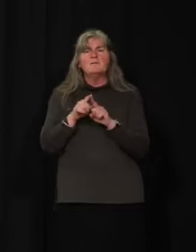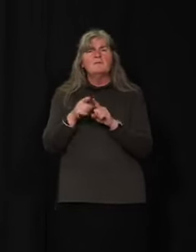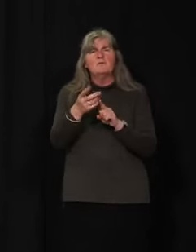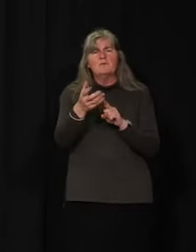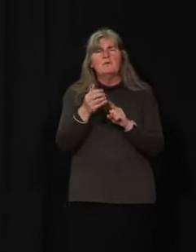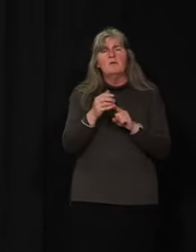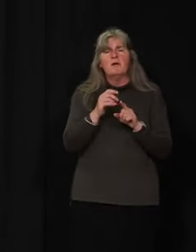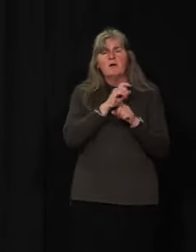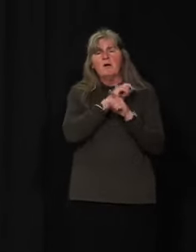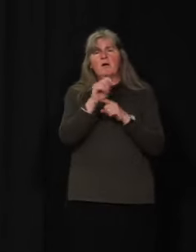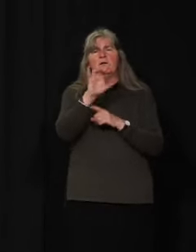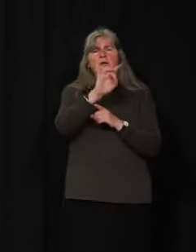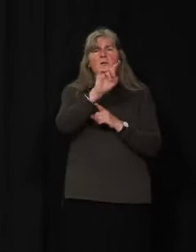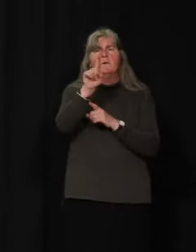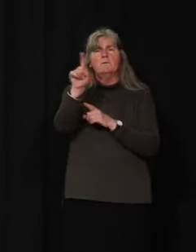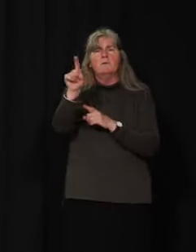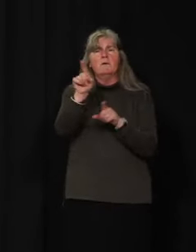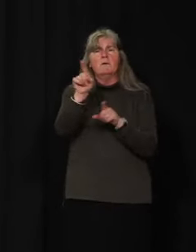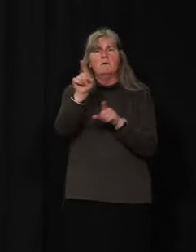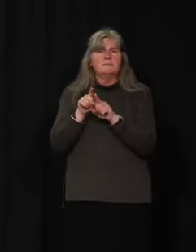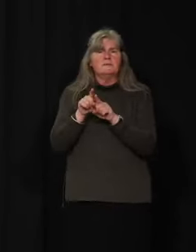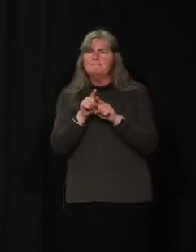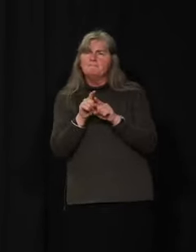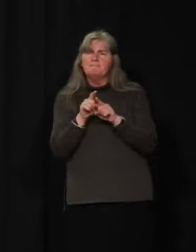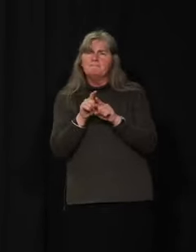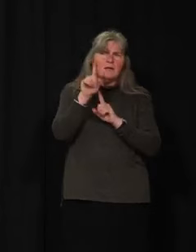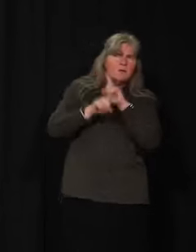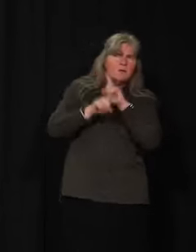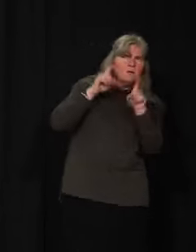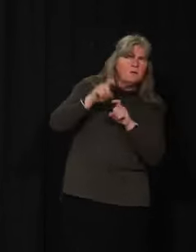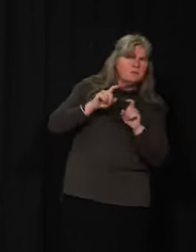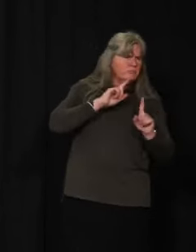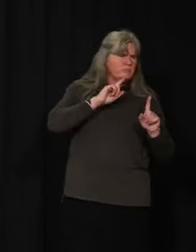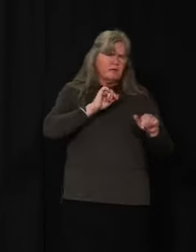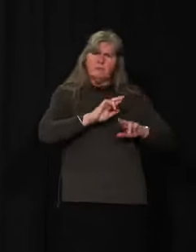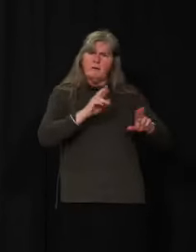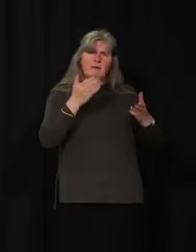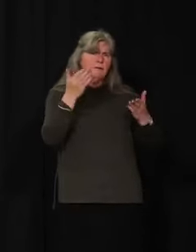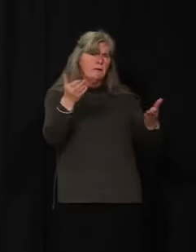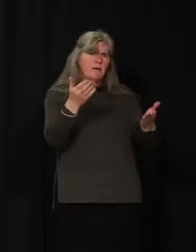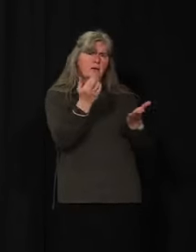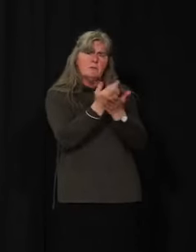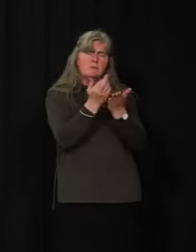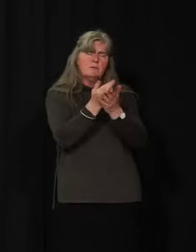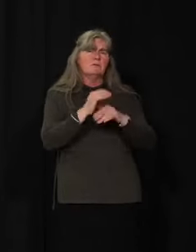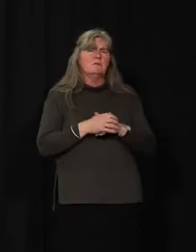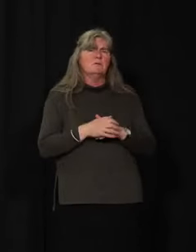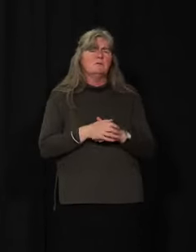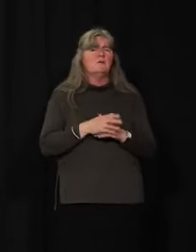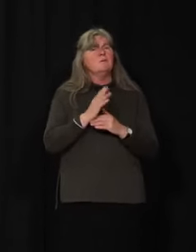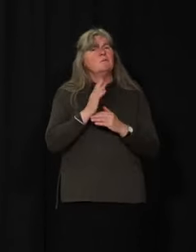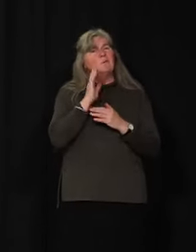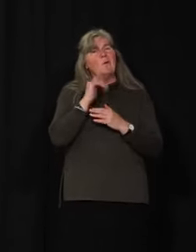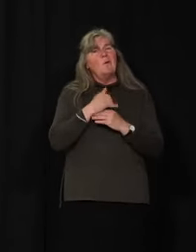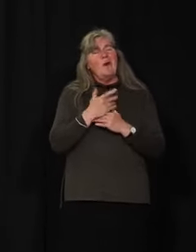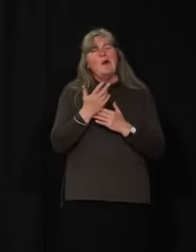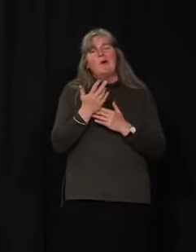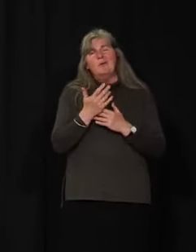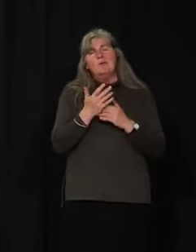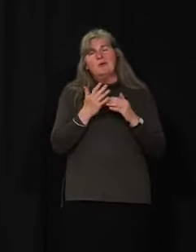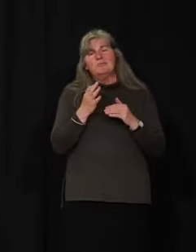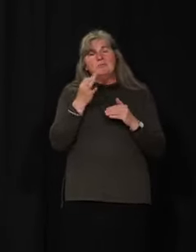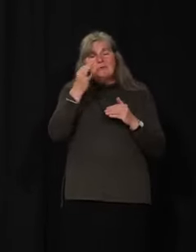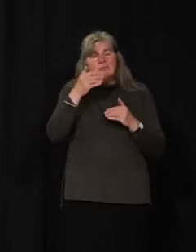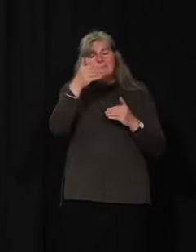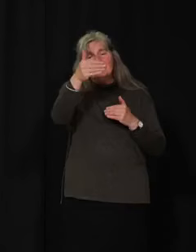811 to call as well. But really important right now, as we look towards a future and look towards a science coming up to